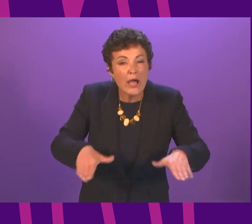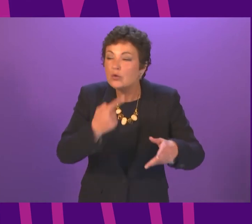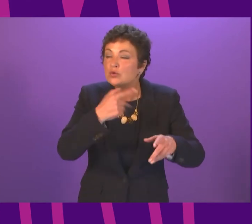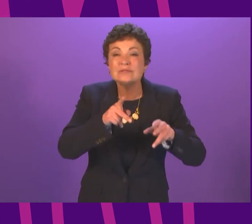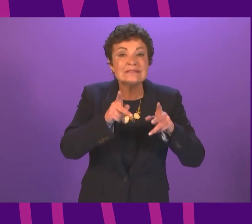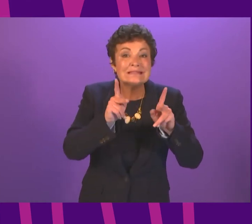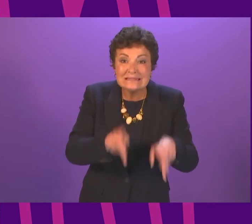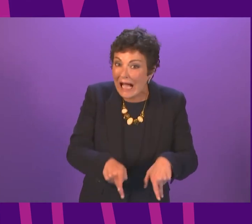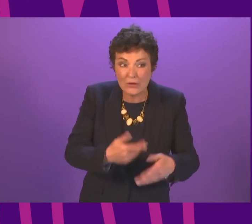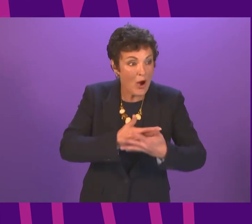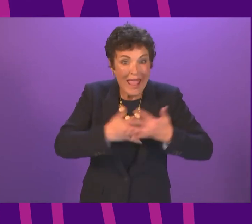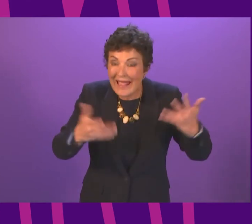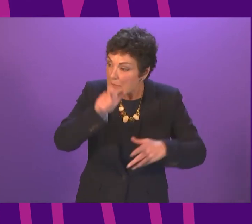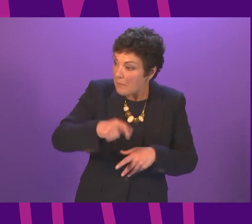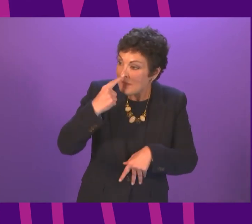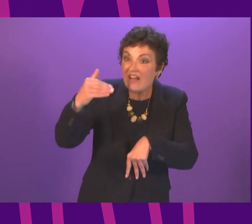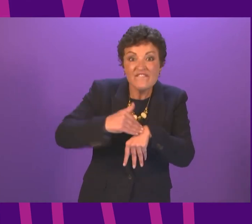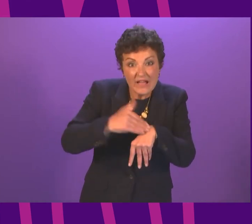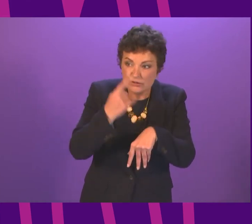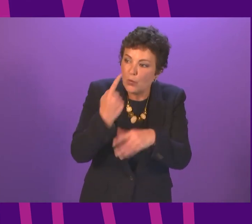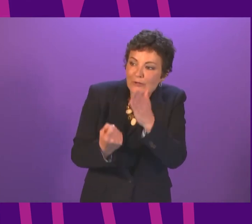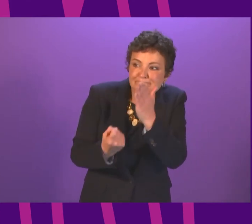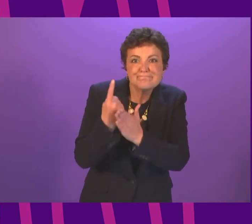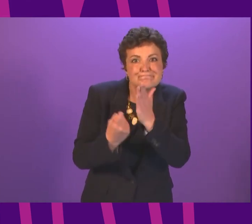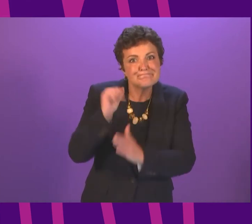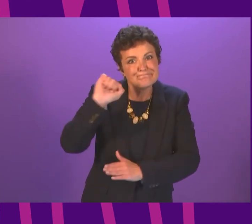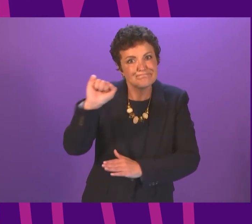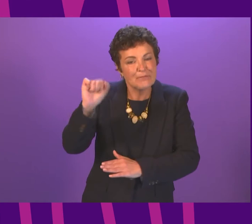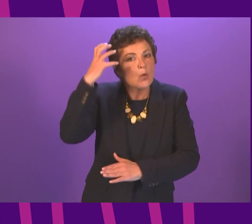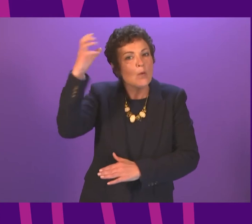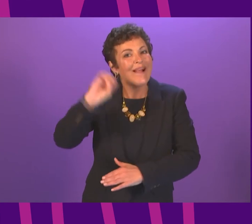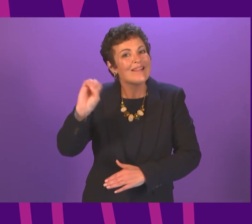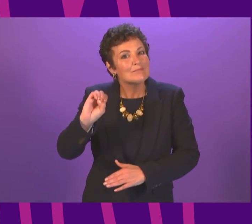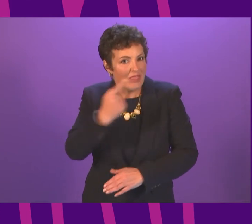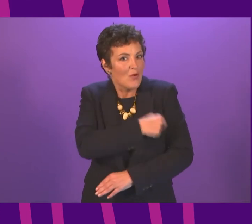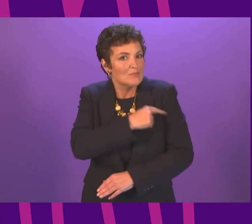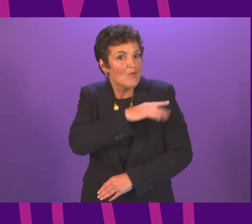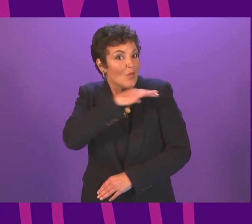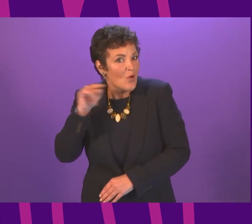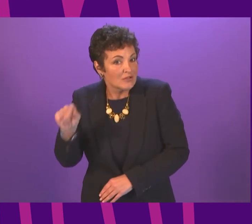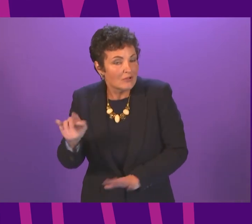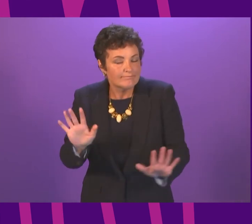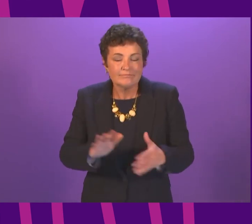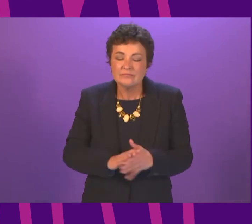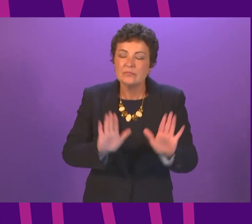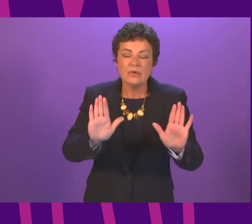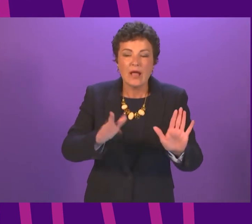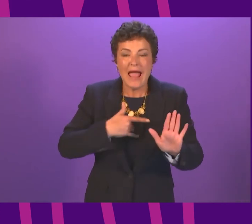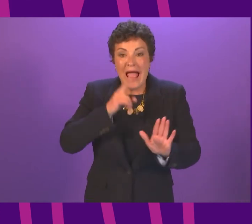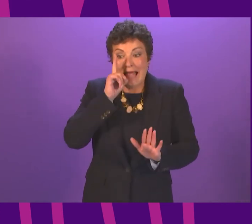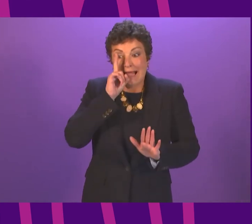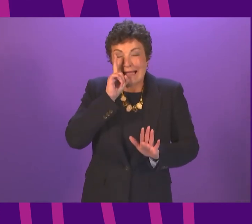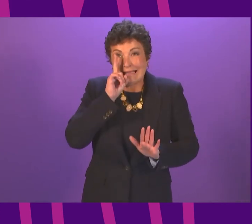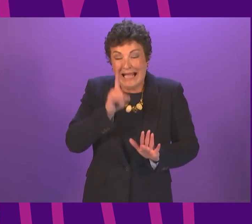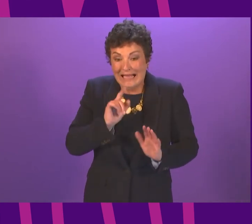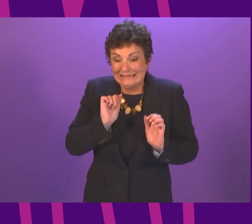who was affected as a result of the issues at the Queen Elizabeth Hospital. It would, of course, not be appropriate for me to